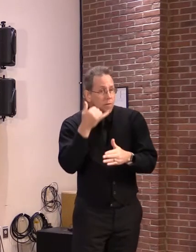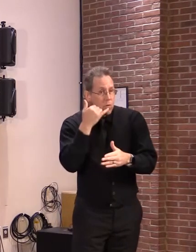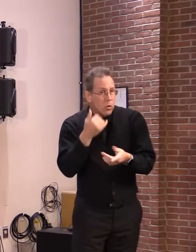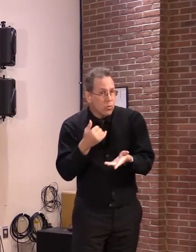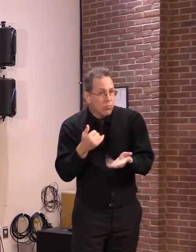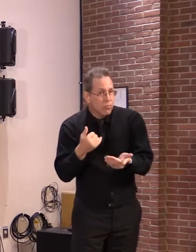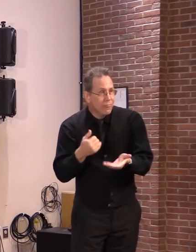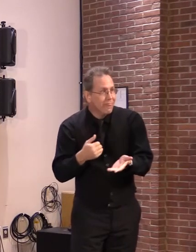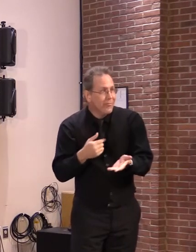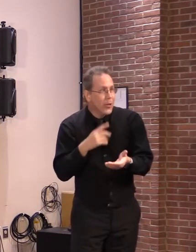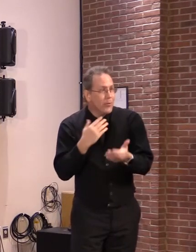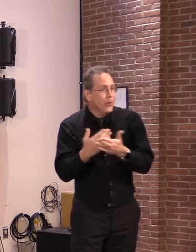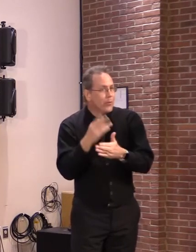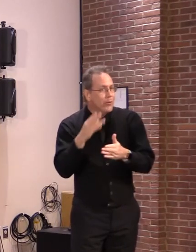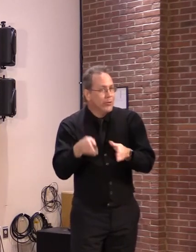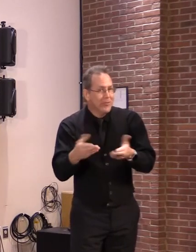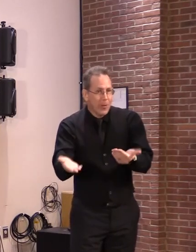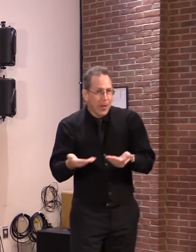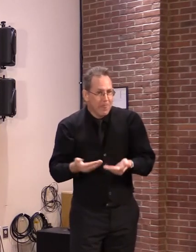complaints coming in about the audio.